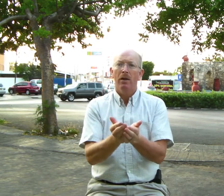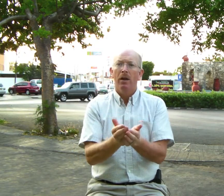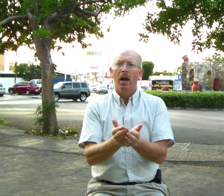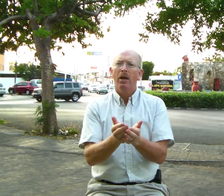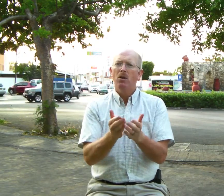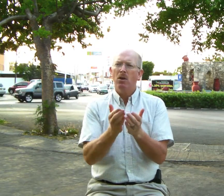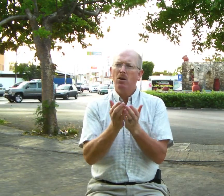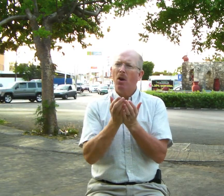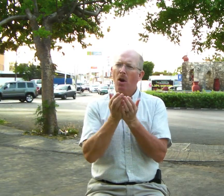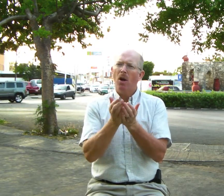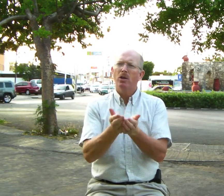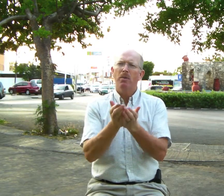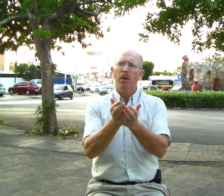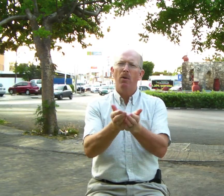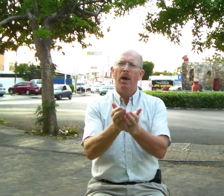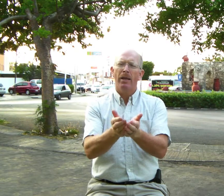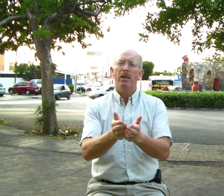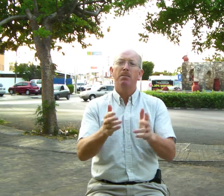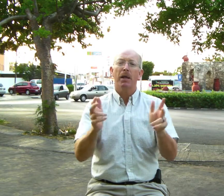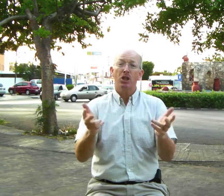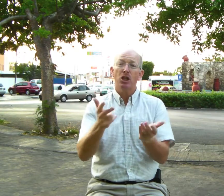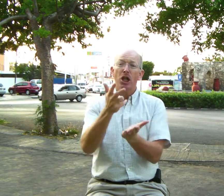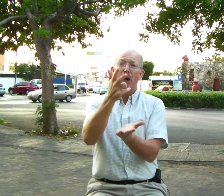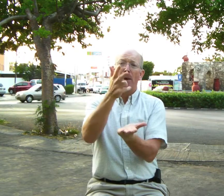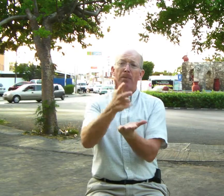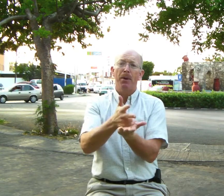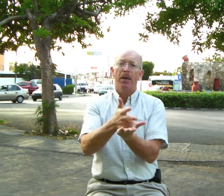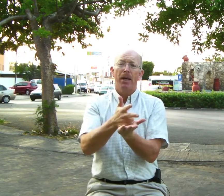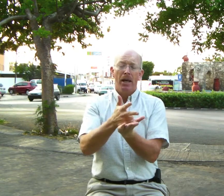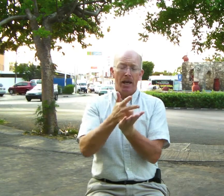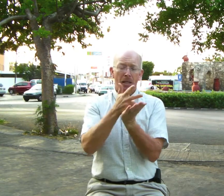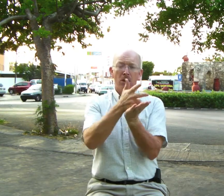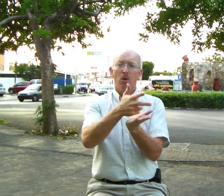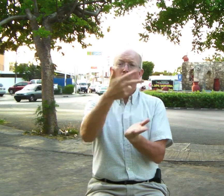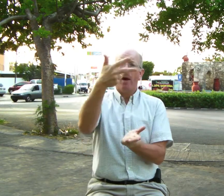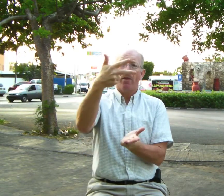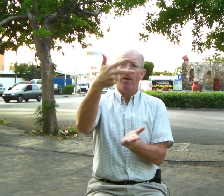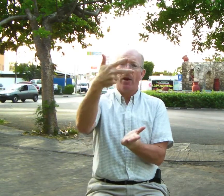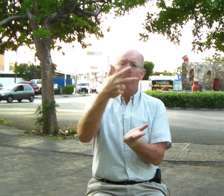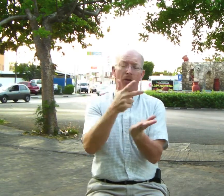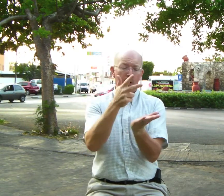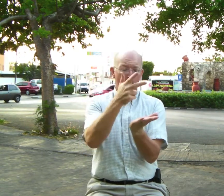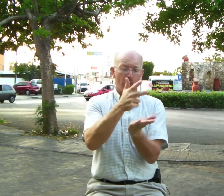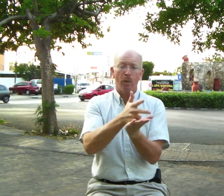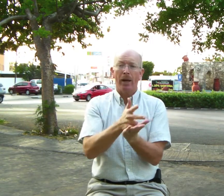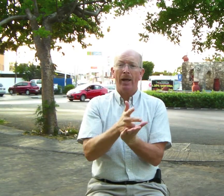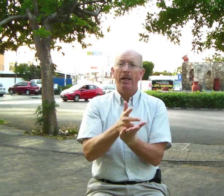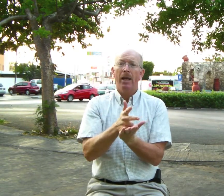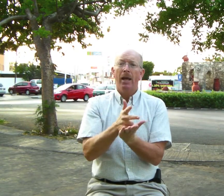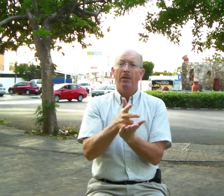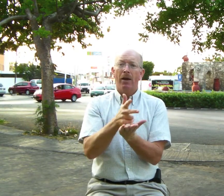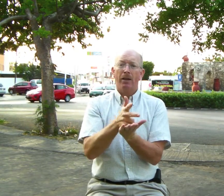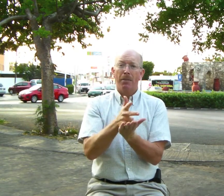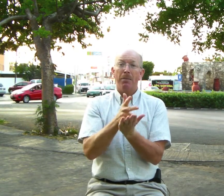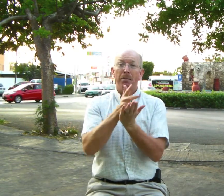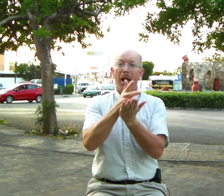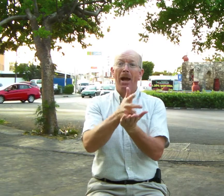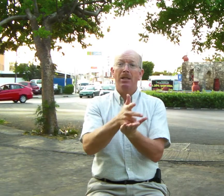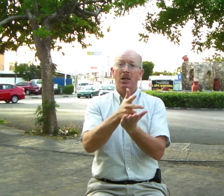You could do a larger boat like this, but a ship is with the three, and you've got the big mast on